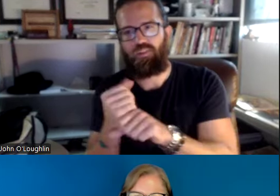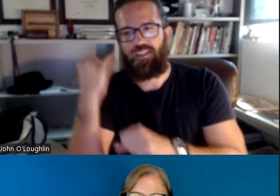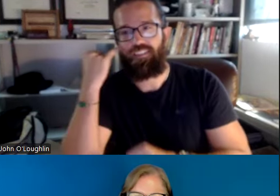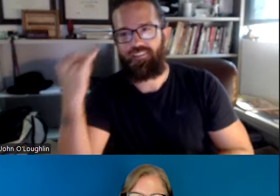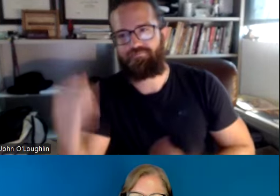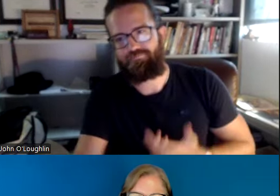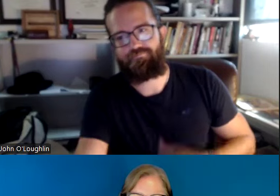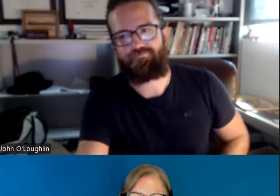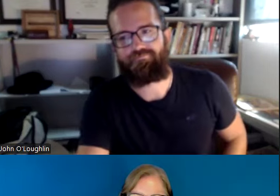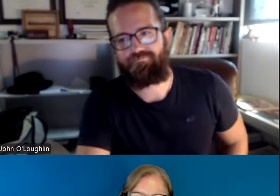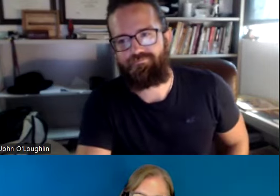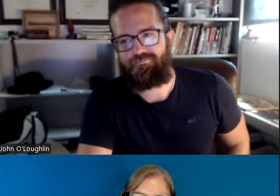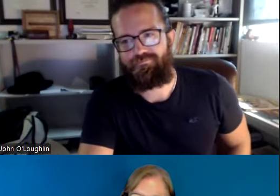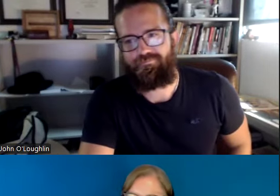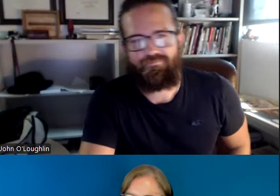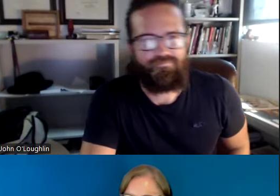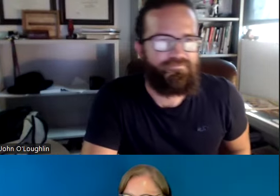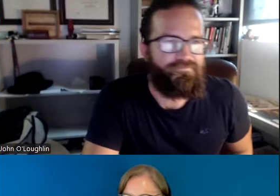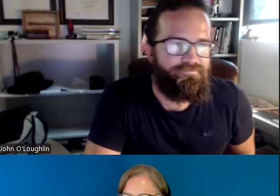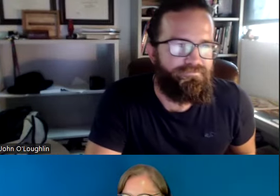It's taking time to load, but you get the idea.